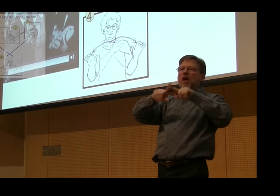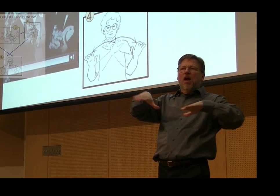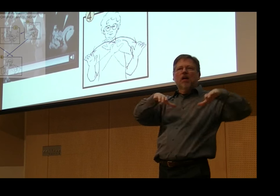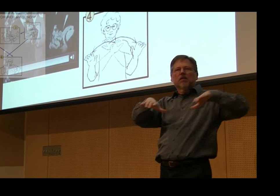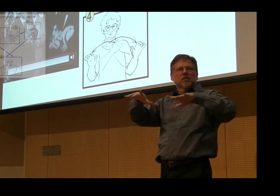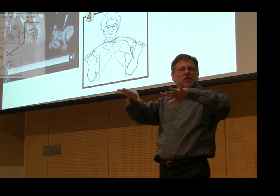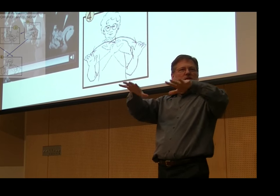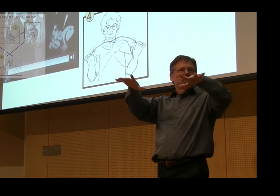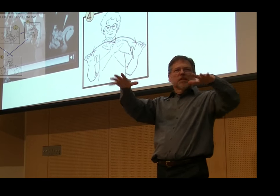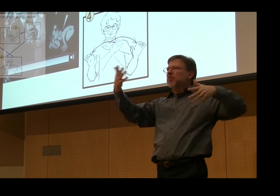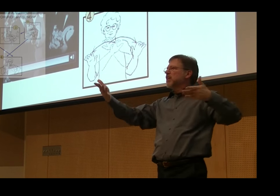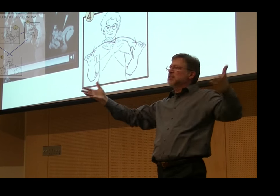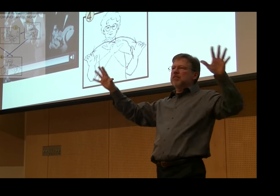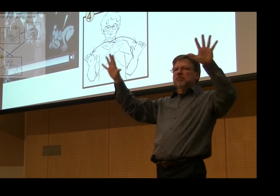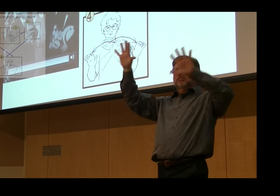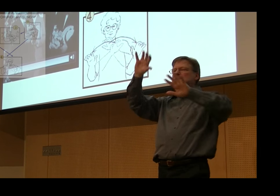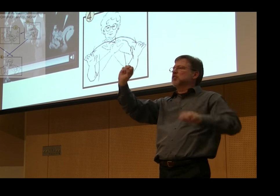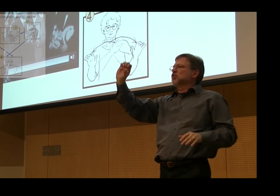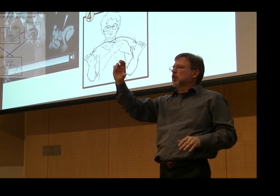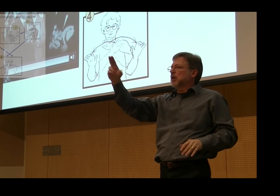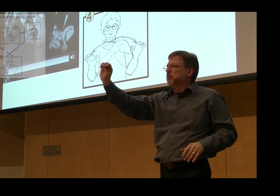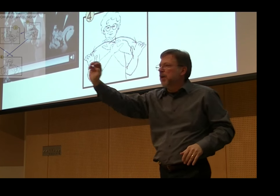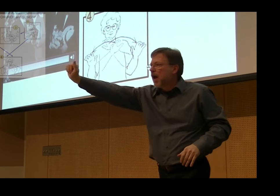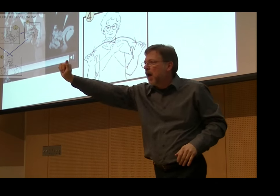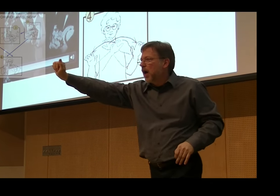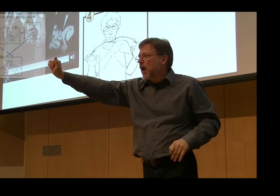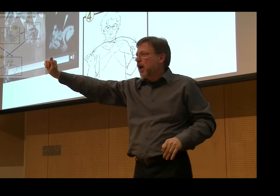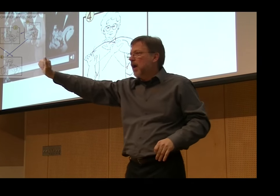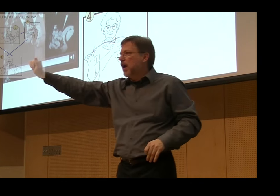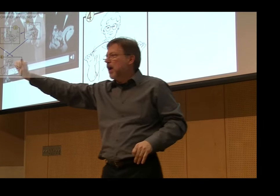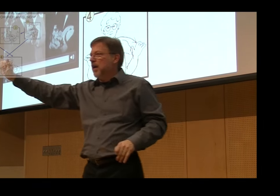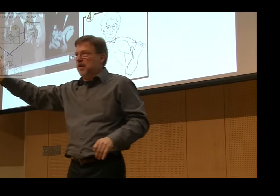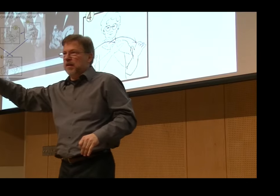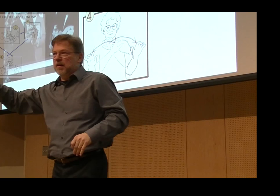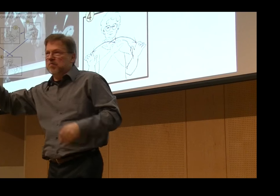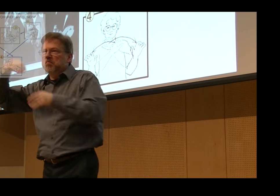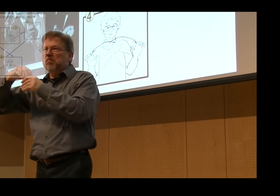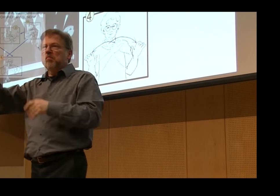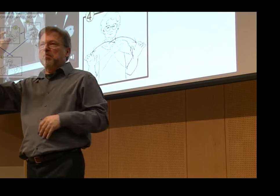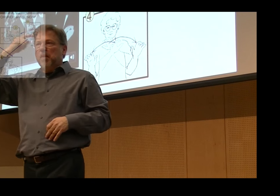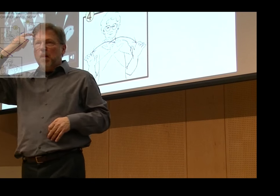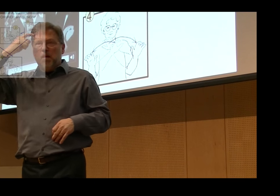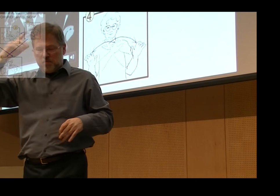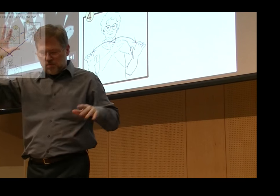many factors are involved. And the St. Mary's school was a